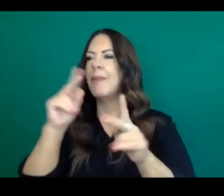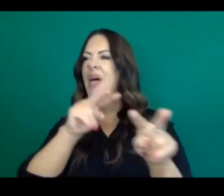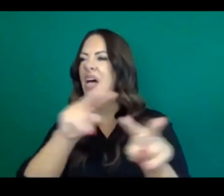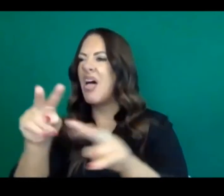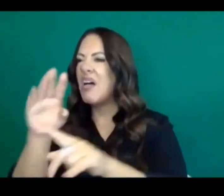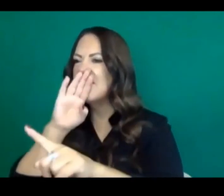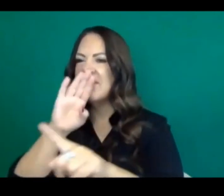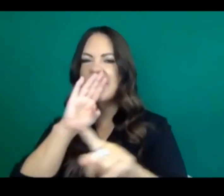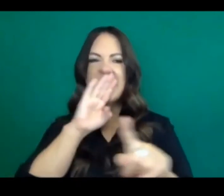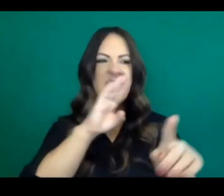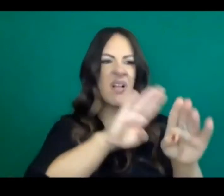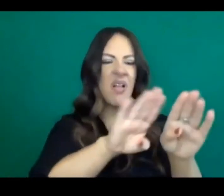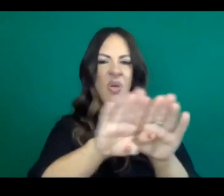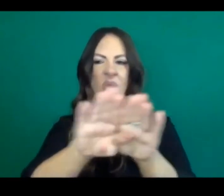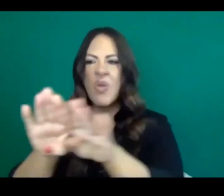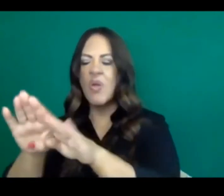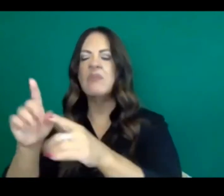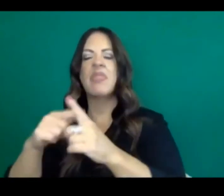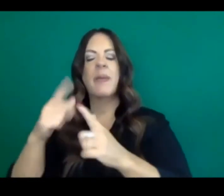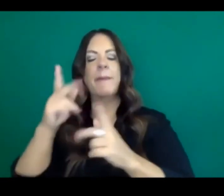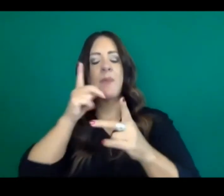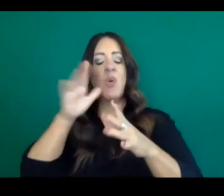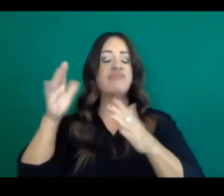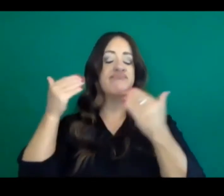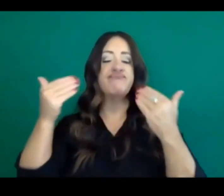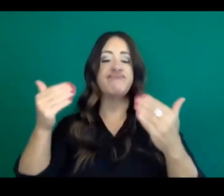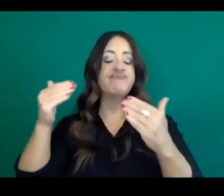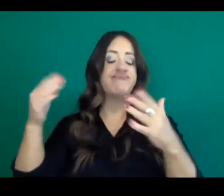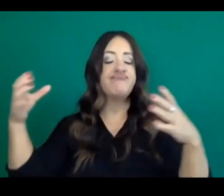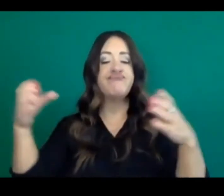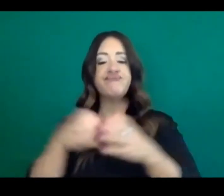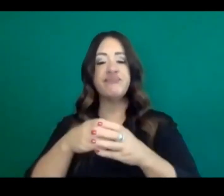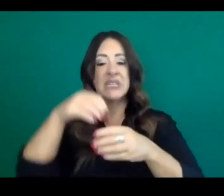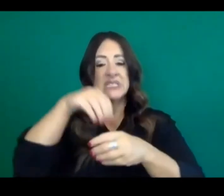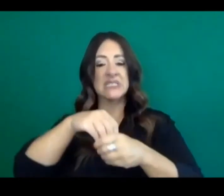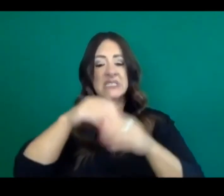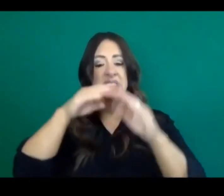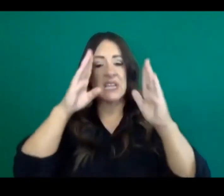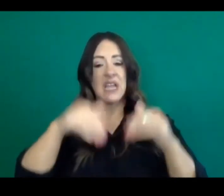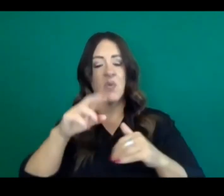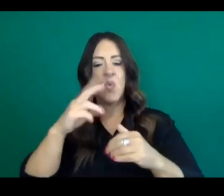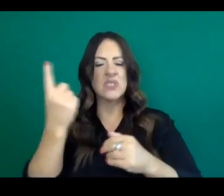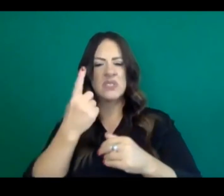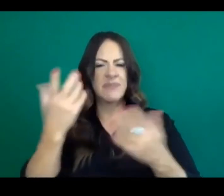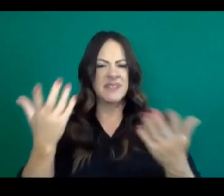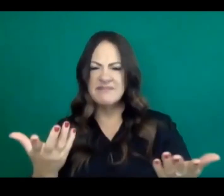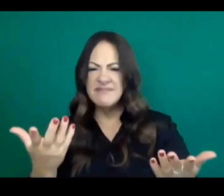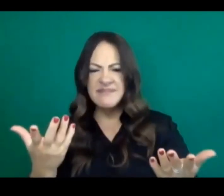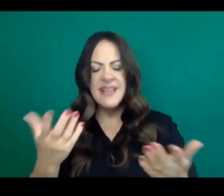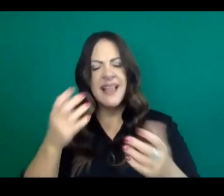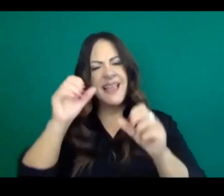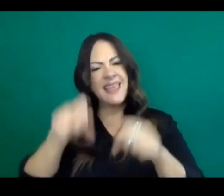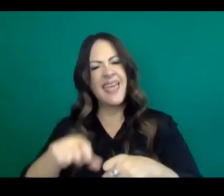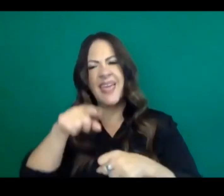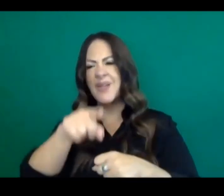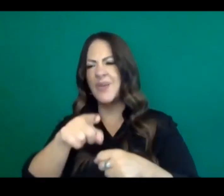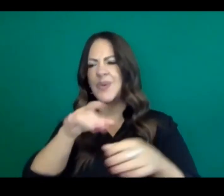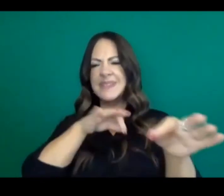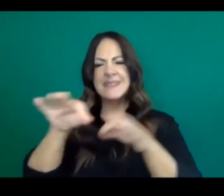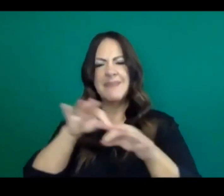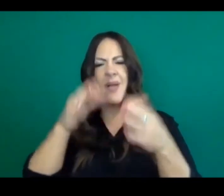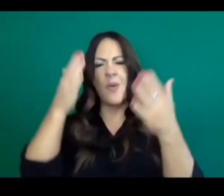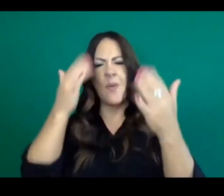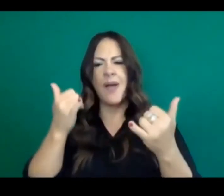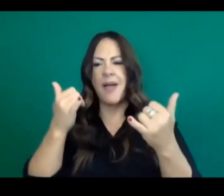I'm wondering if could talk a little bit about the extent to which it's useful to kind of do a blanket closure of public spaces like beaches